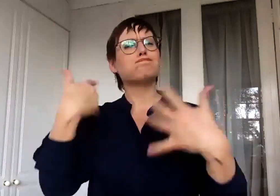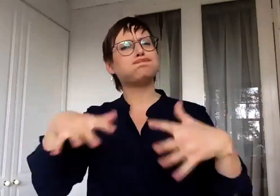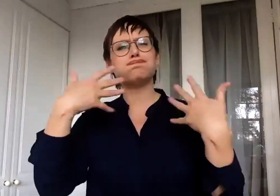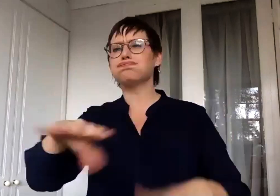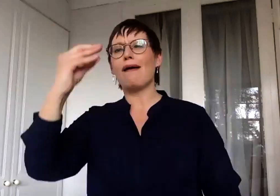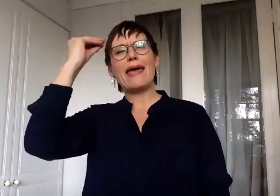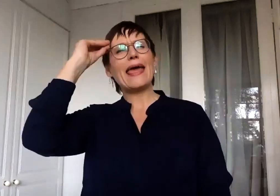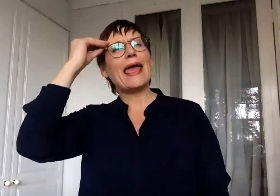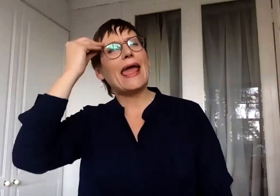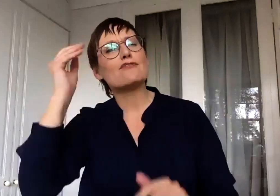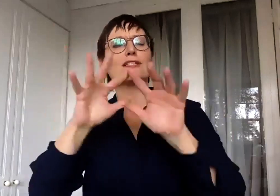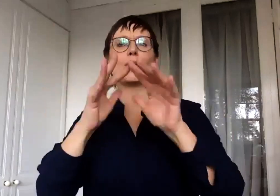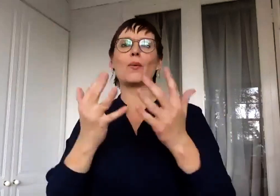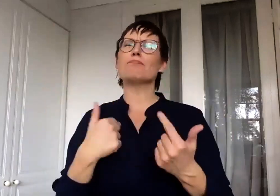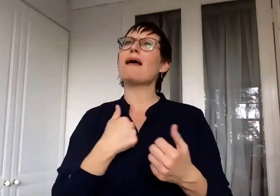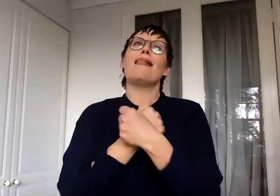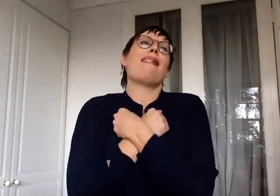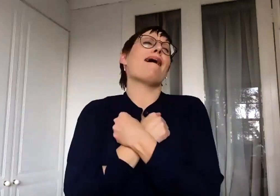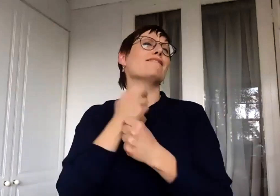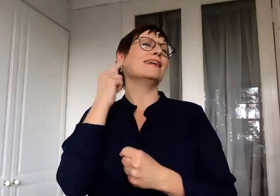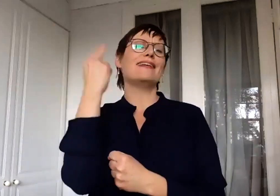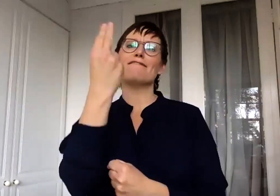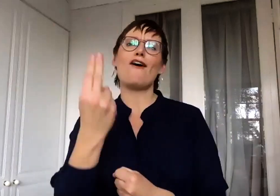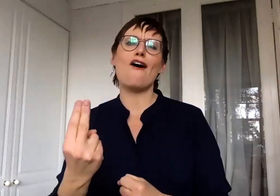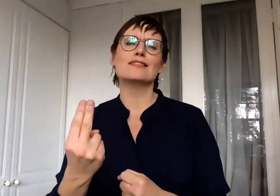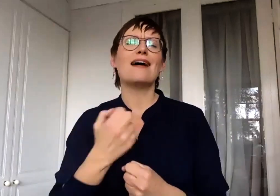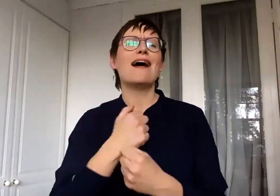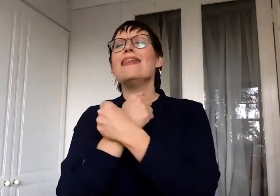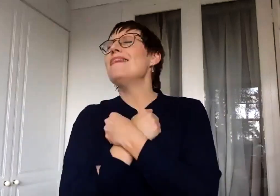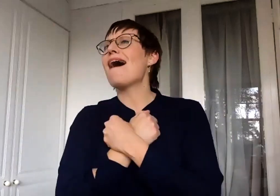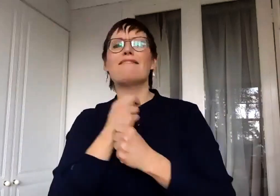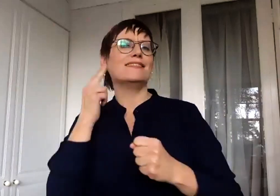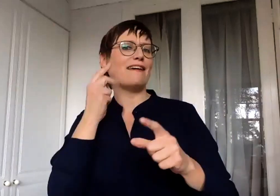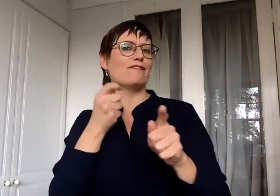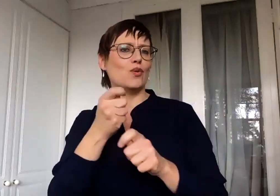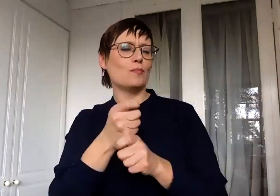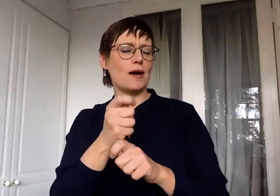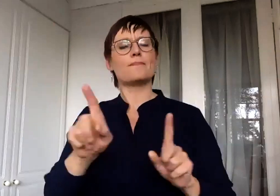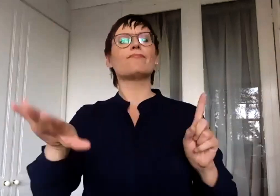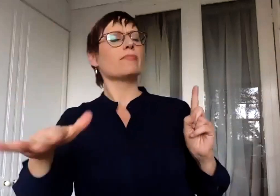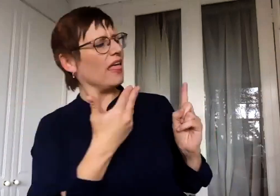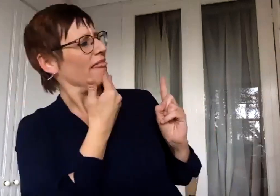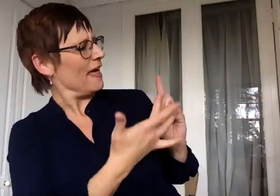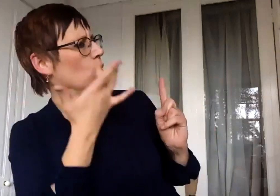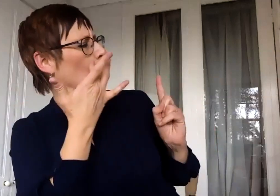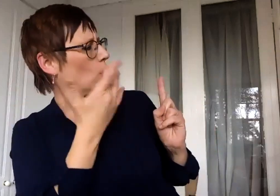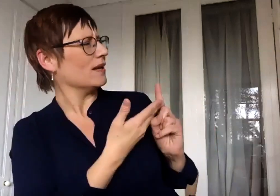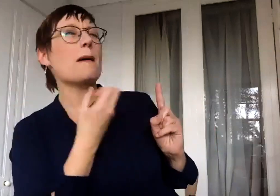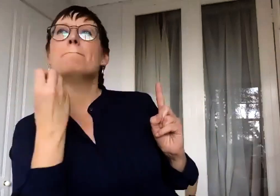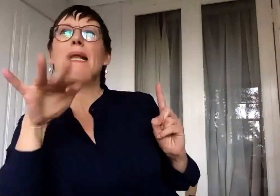so enjoyed deaf sense of humour and deaf art. It's such a beautiful point, Claudine, because I think many of us look at the deaf community as,